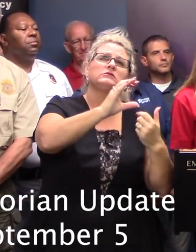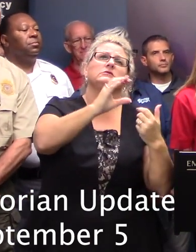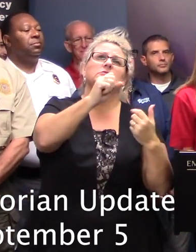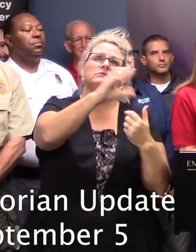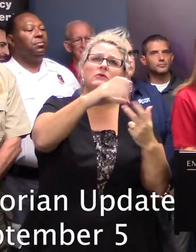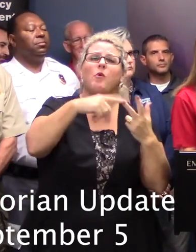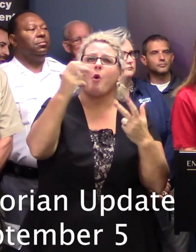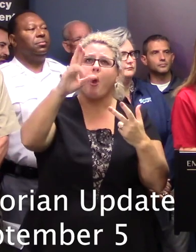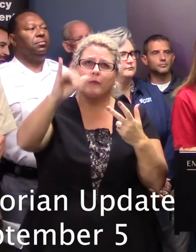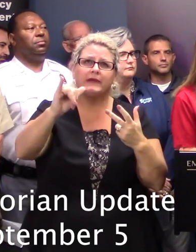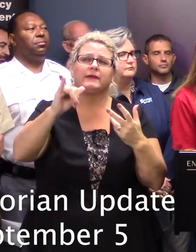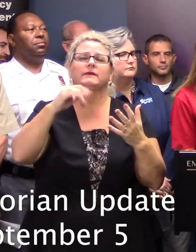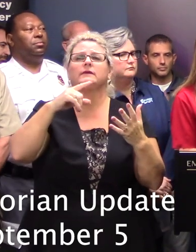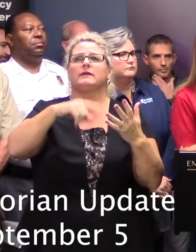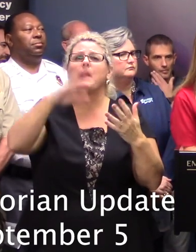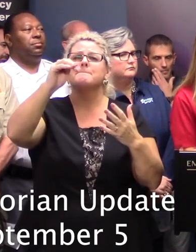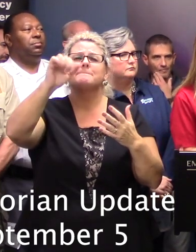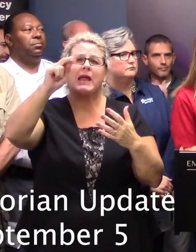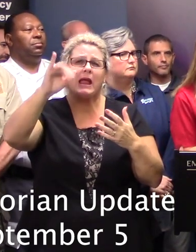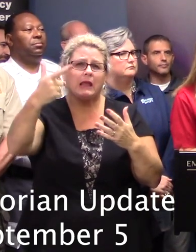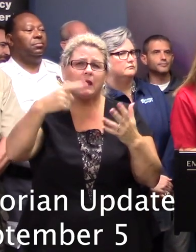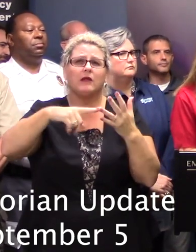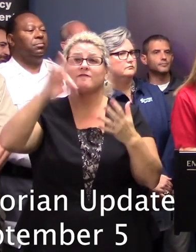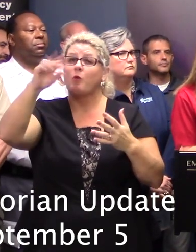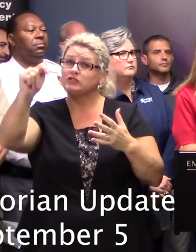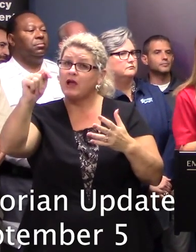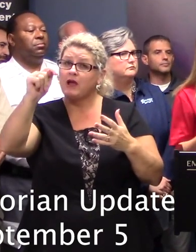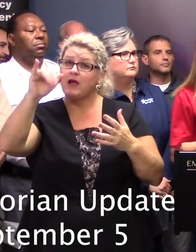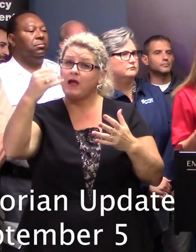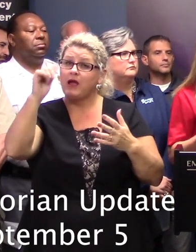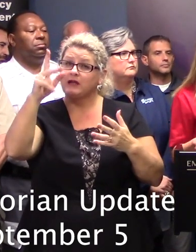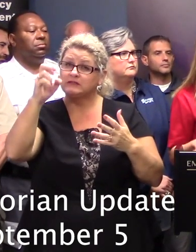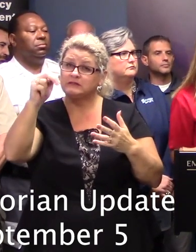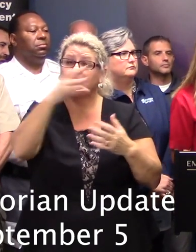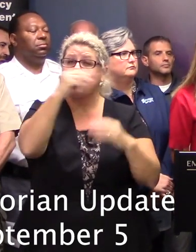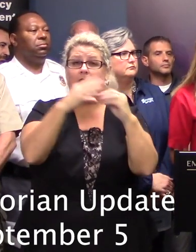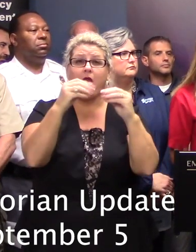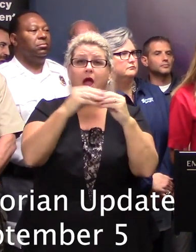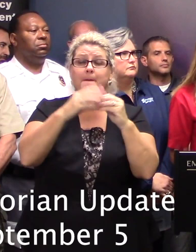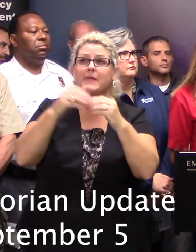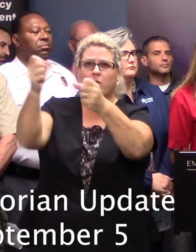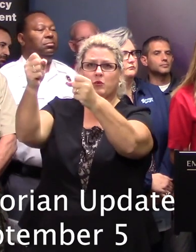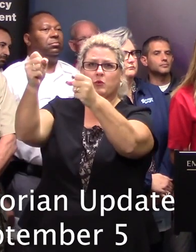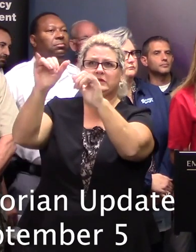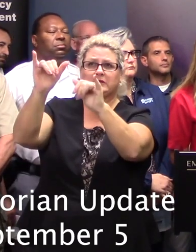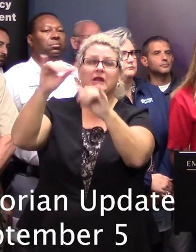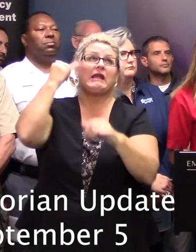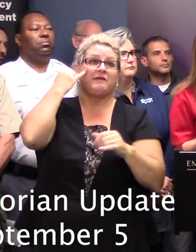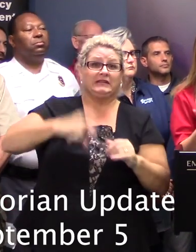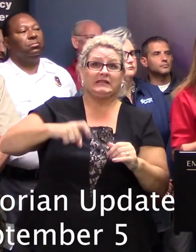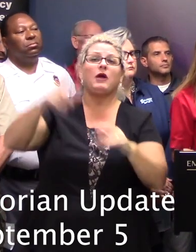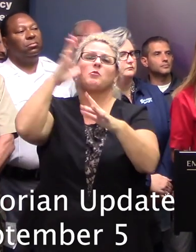also have them stationed back in Manning and Fort Jackson and Columbia so that they can be deployed wherever we might need it as the storm